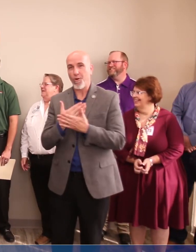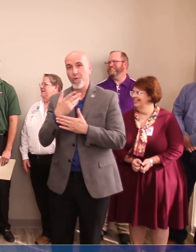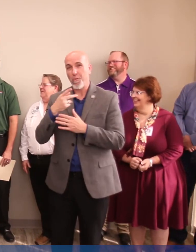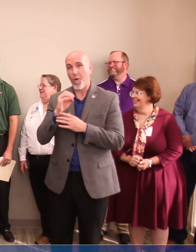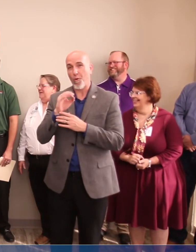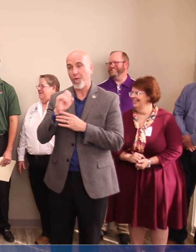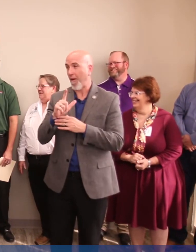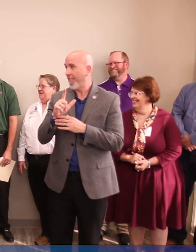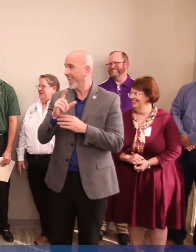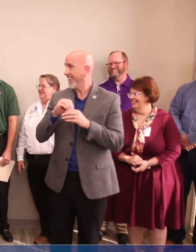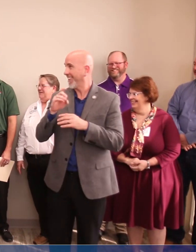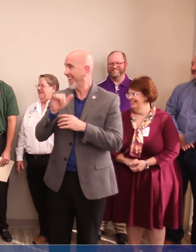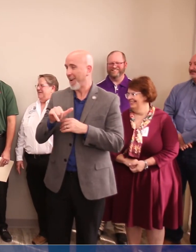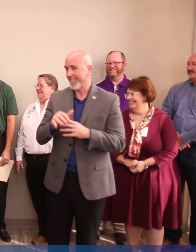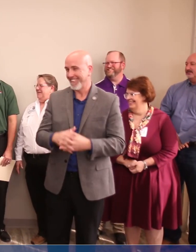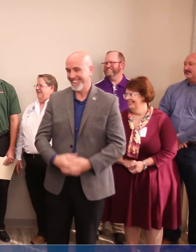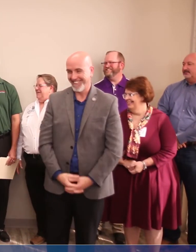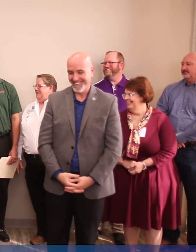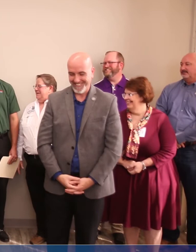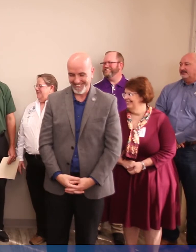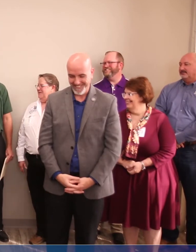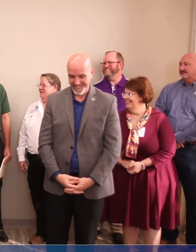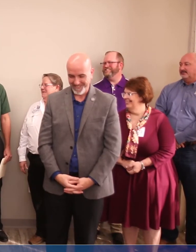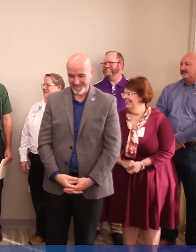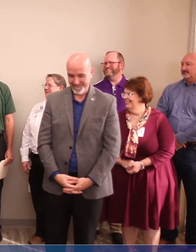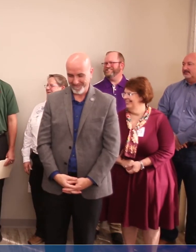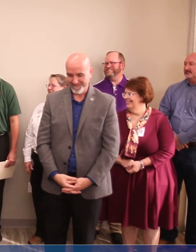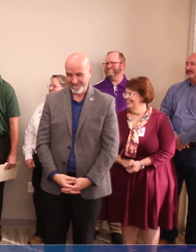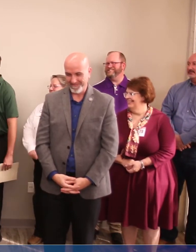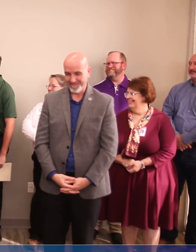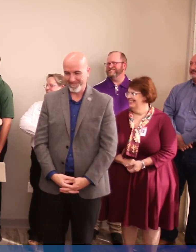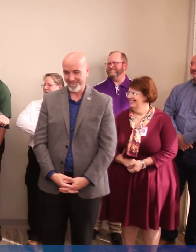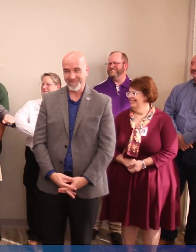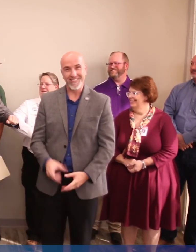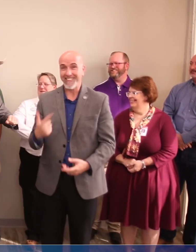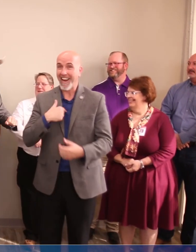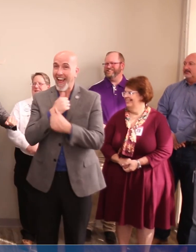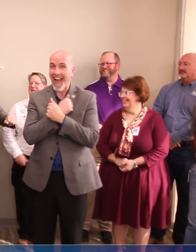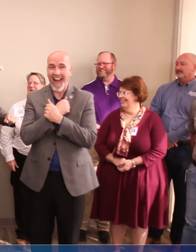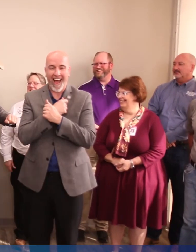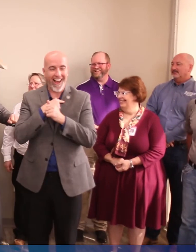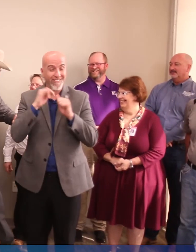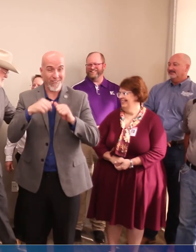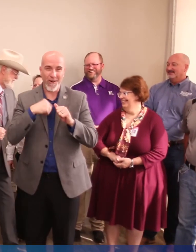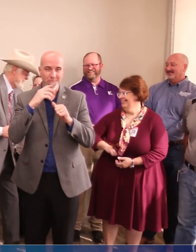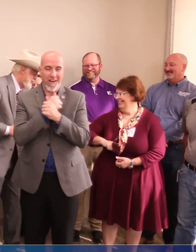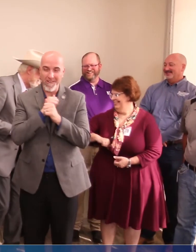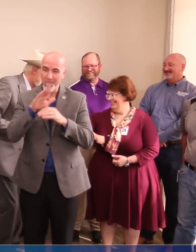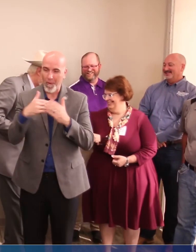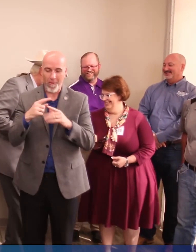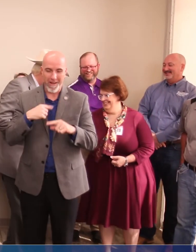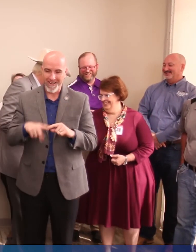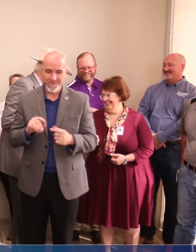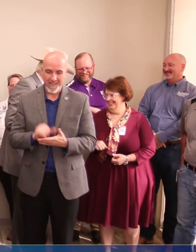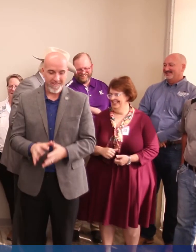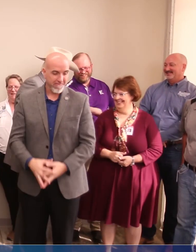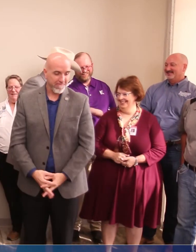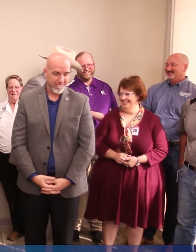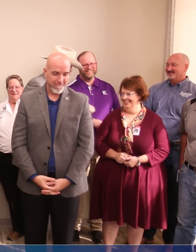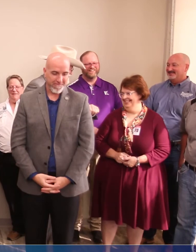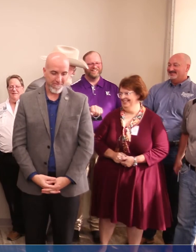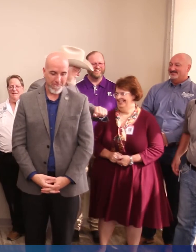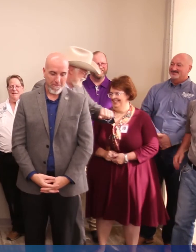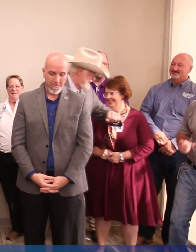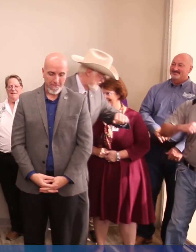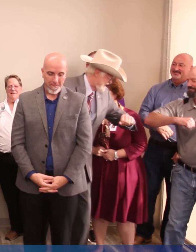protocol. You know, I'm such a hugger. I would hug them all if I could do that. So it's just